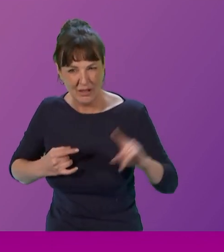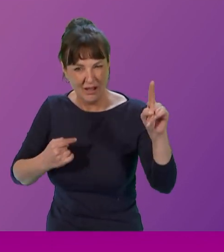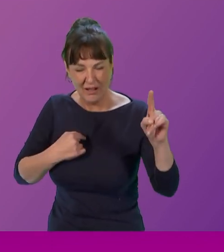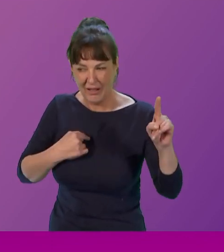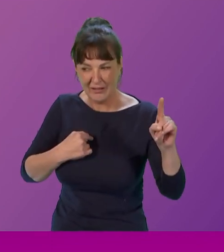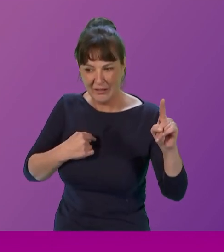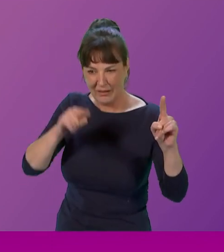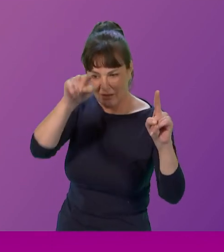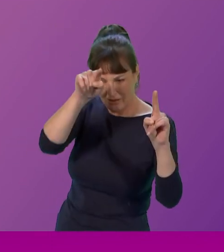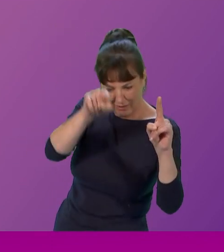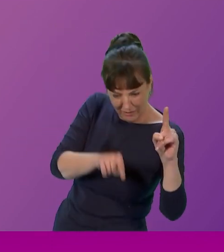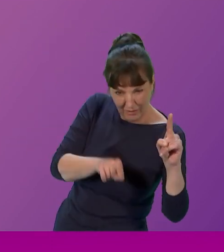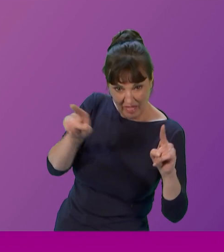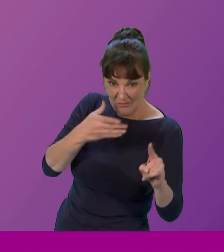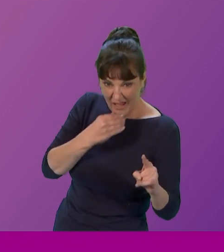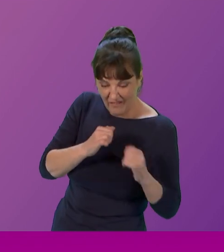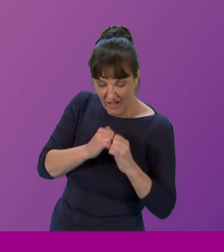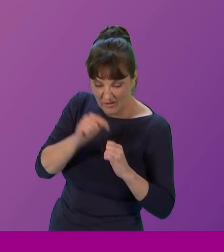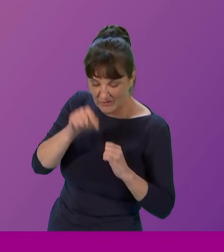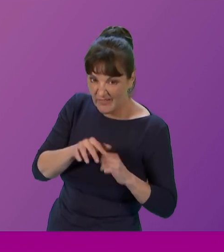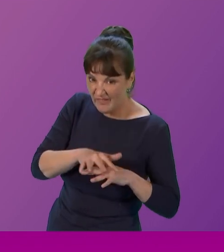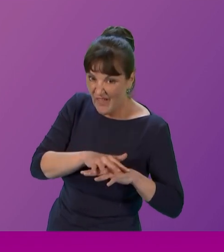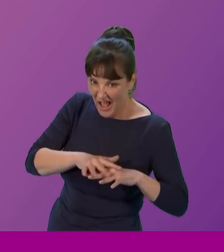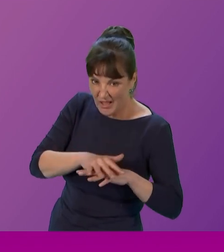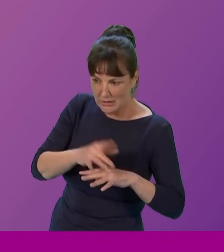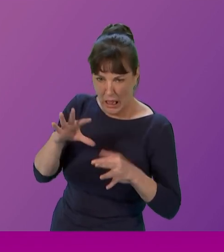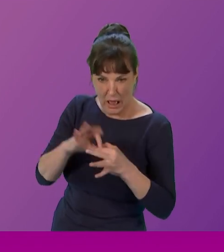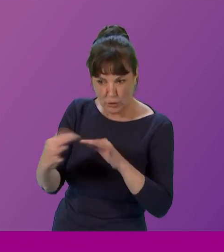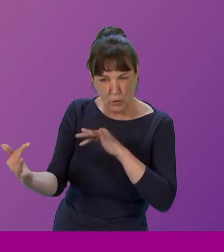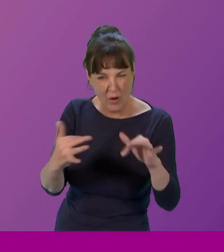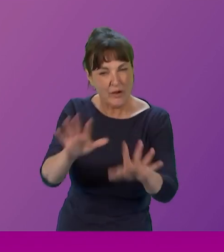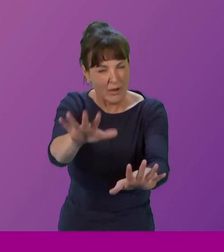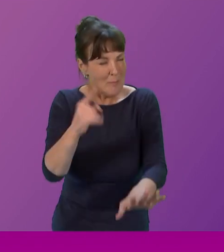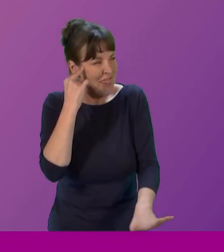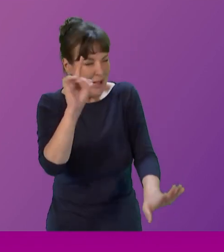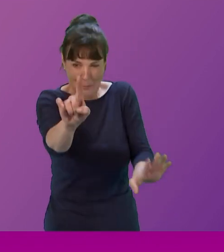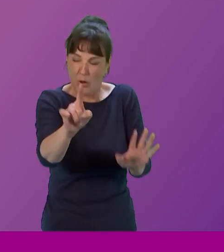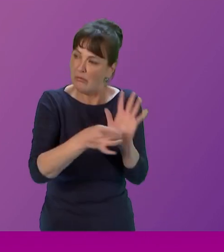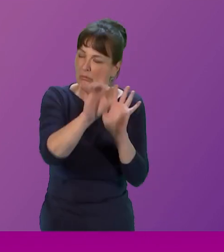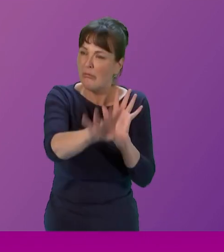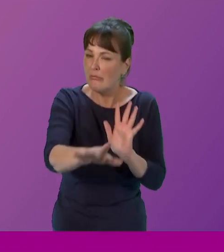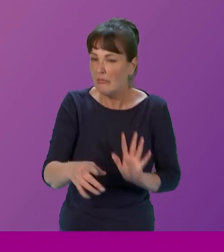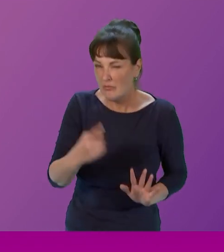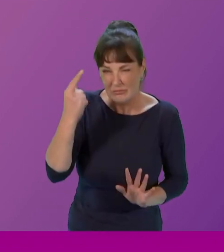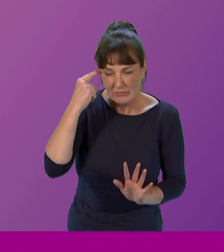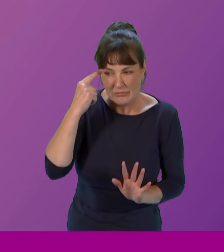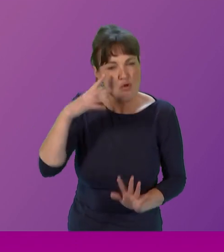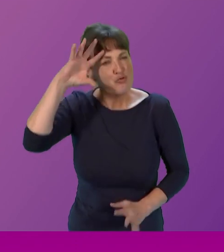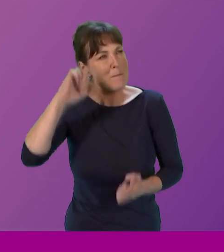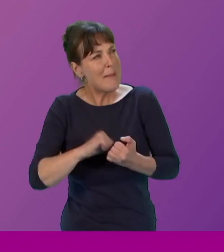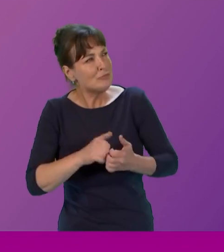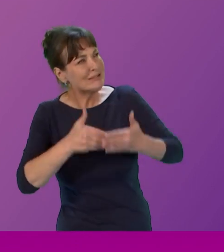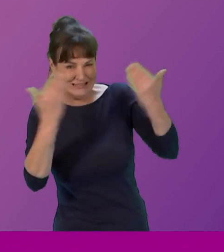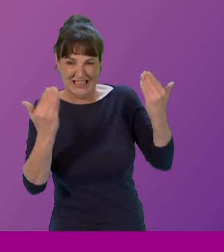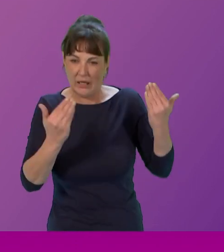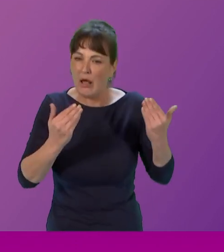values of warfare. Have you ever thought it's a bit weird, incidentally, that, you know, Remembrance Day, when we remember the millions and millions of young